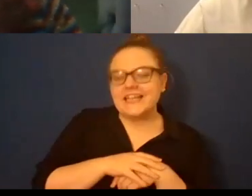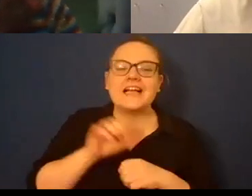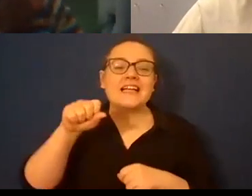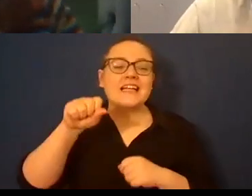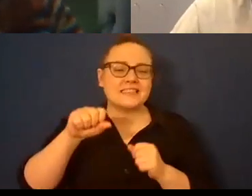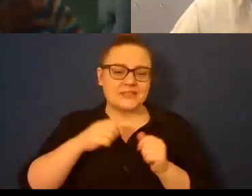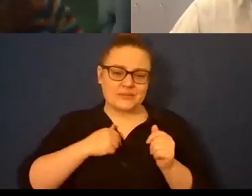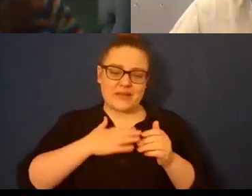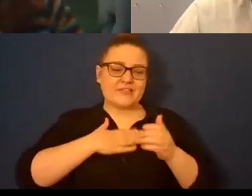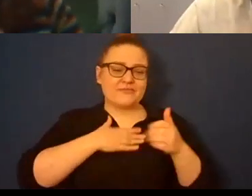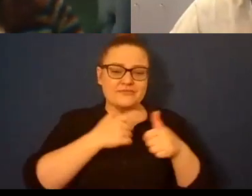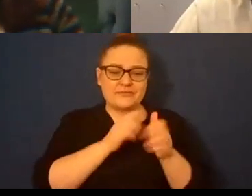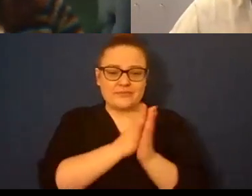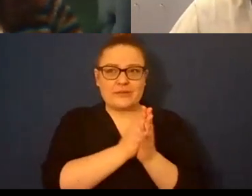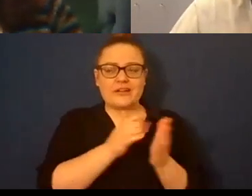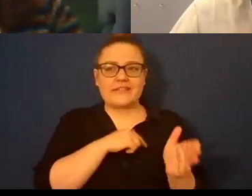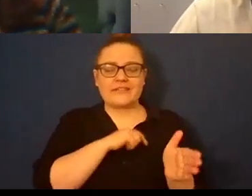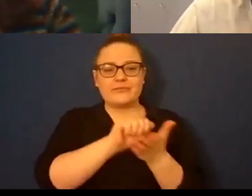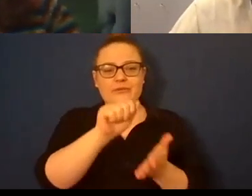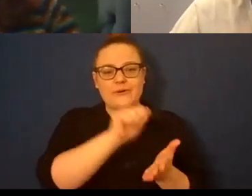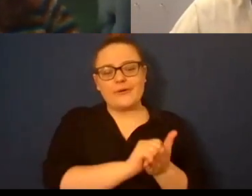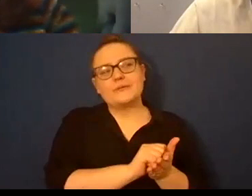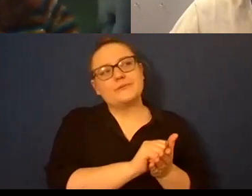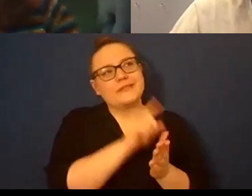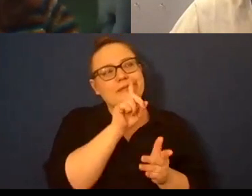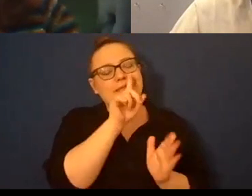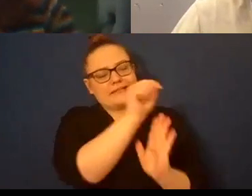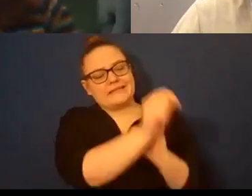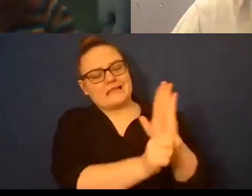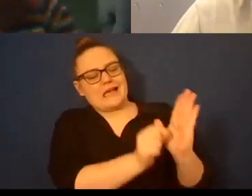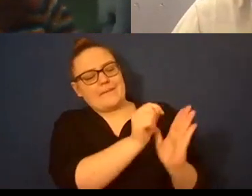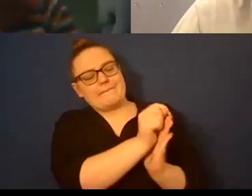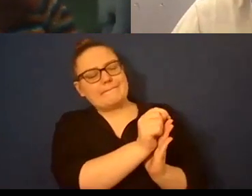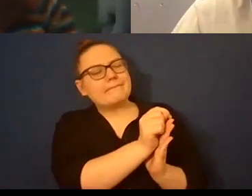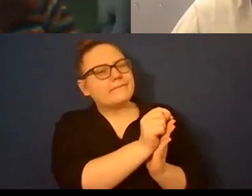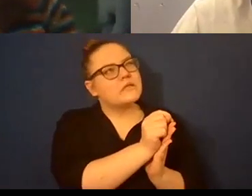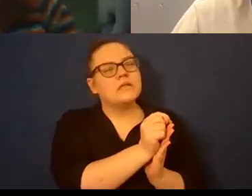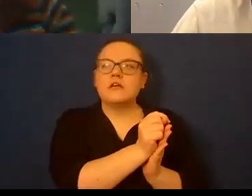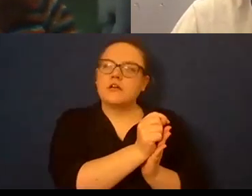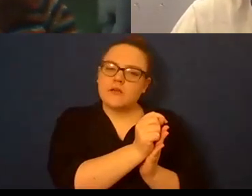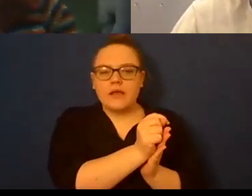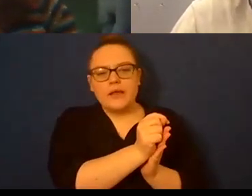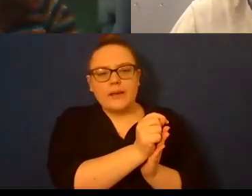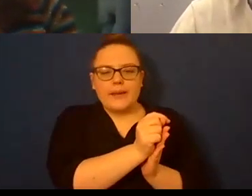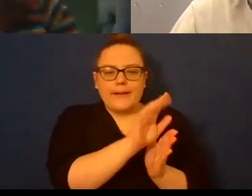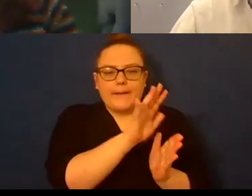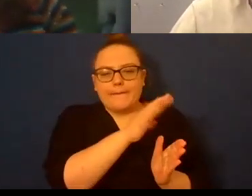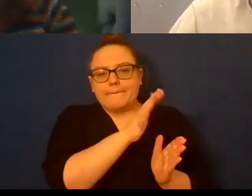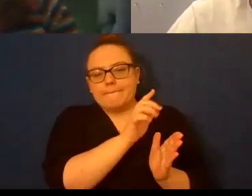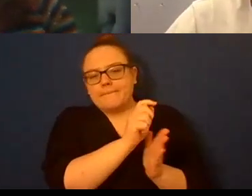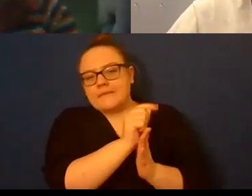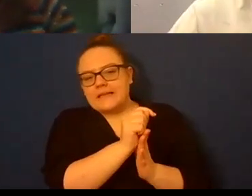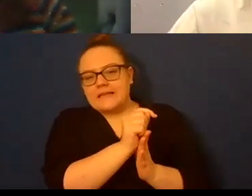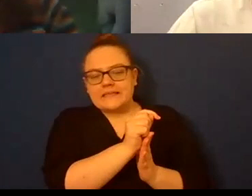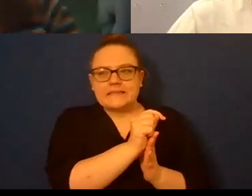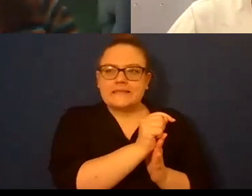book um in a time of like pretty kind of like her medical monastic